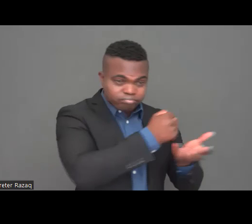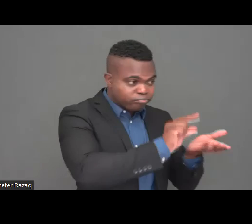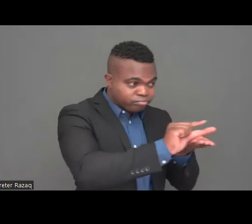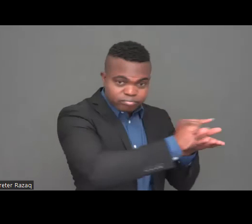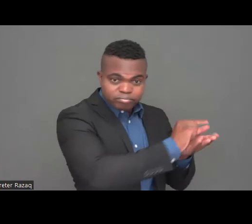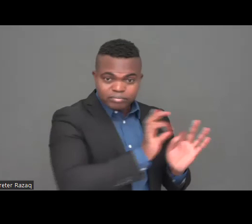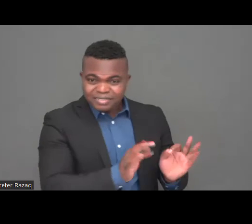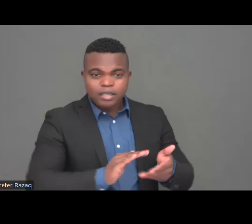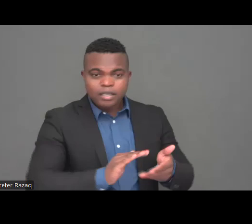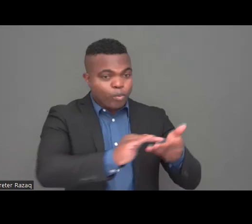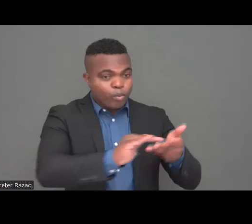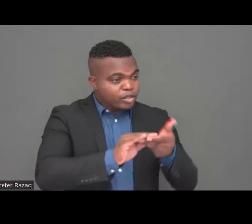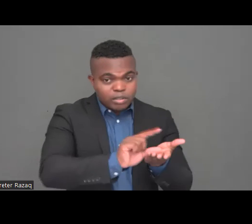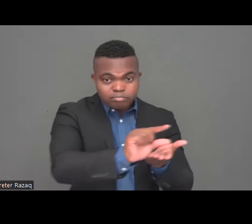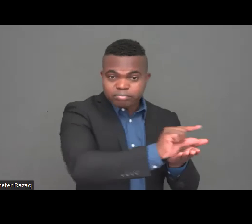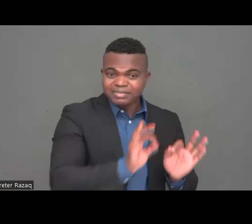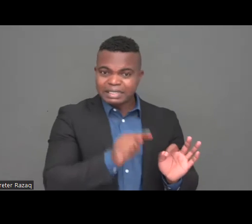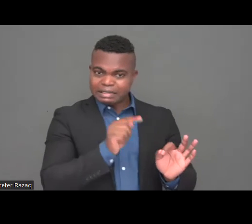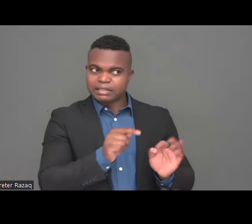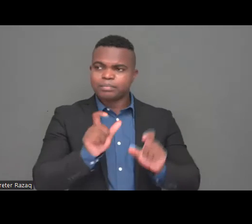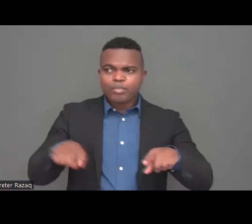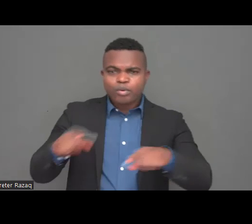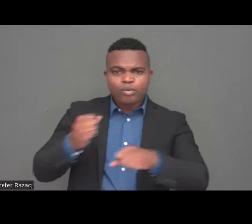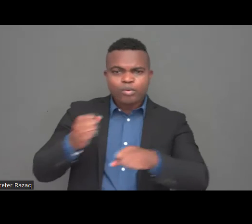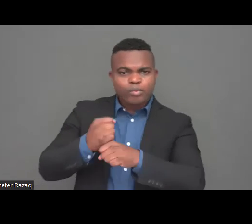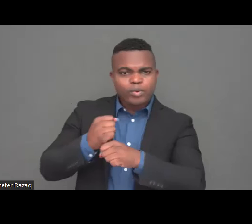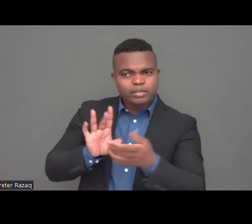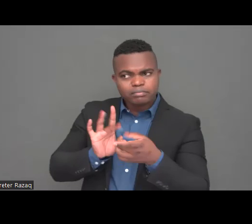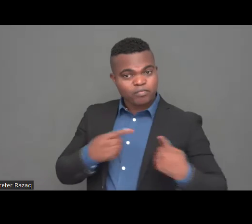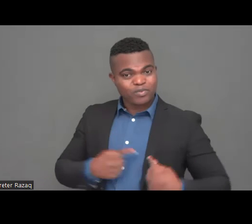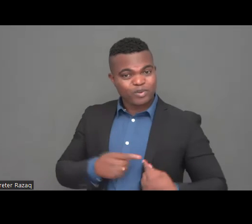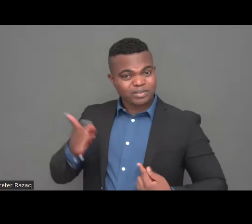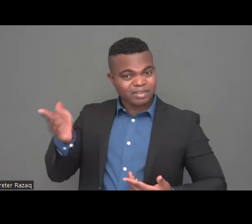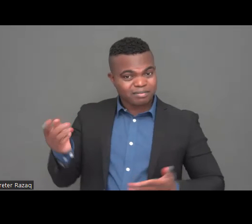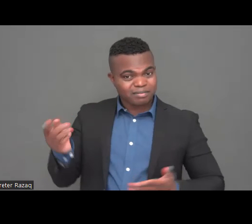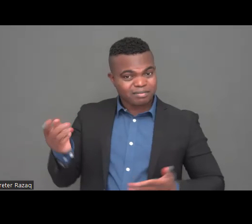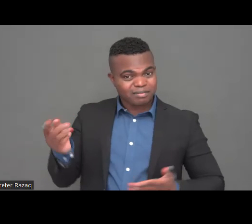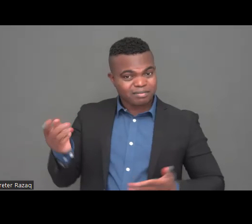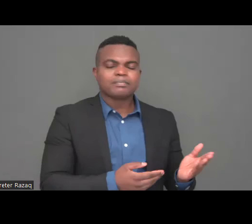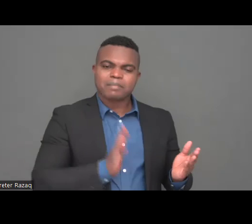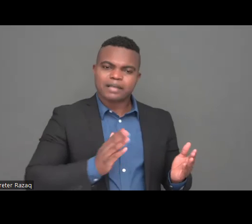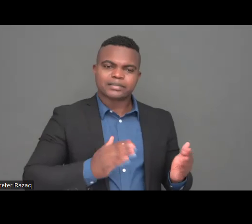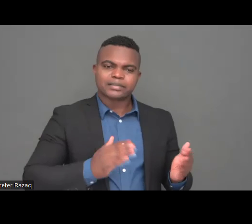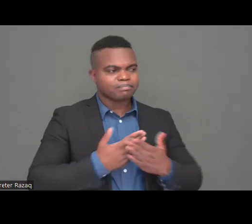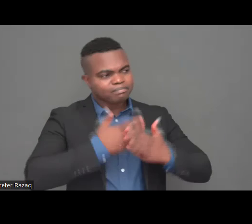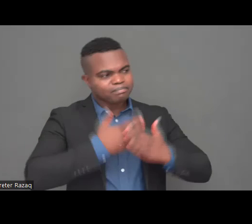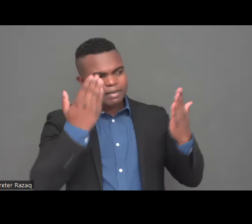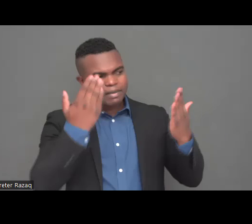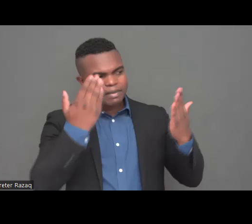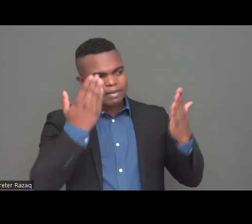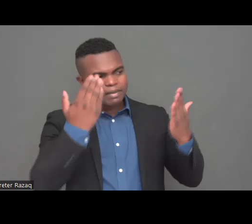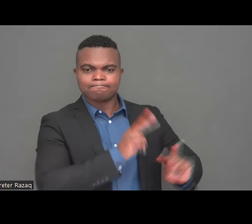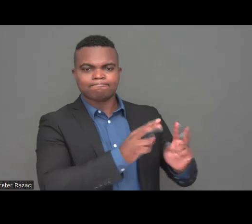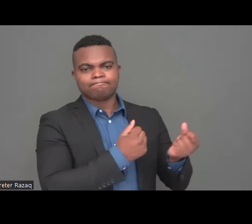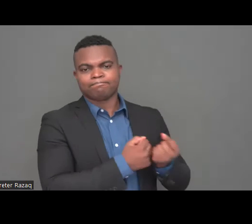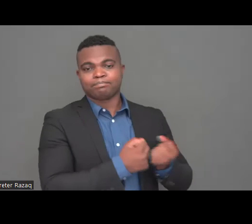on daily basis and and I hope I will not hear any more stories as the one that was shared regarding the young man with cerebral